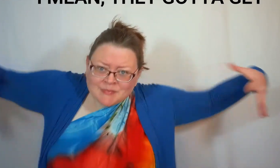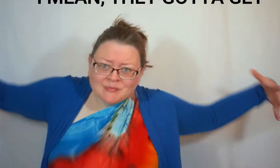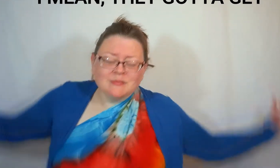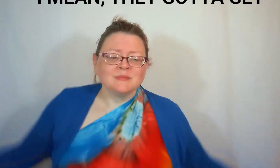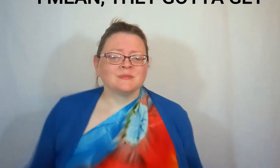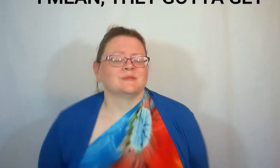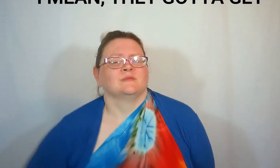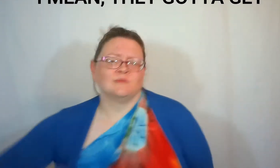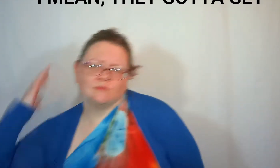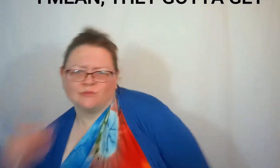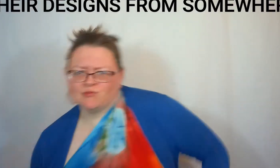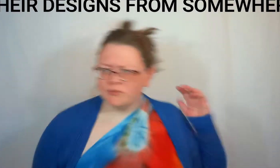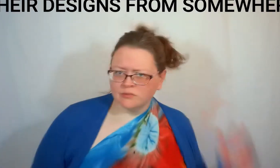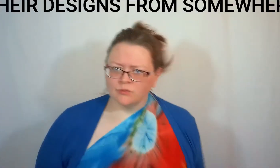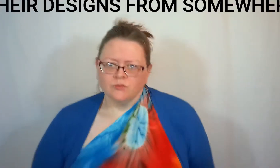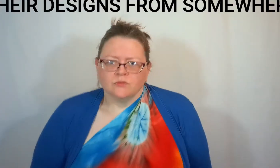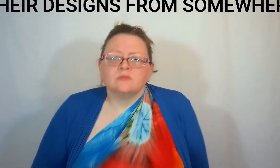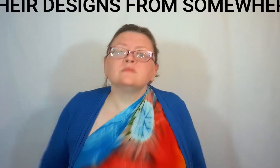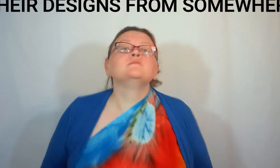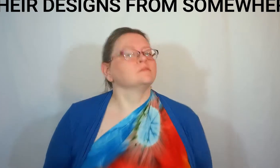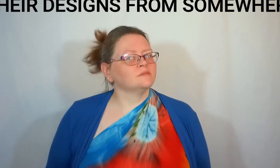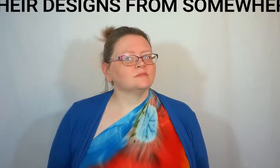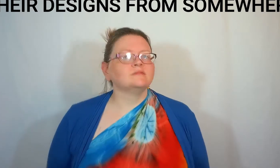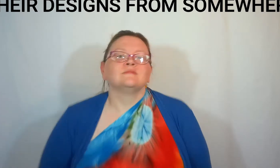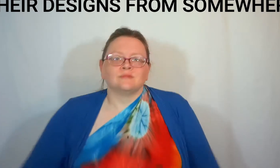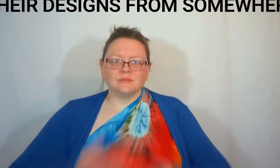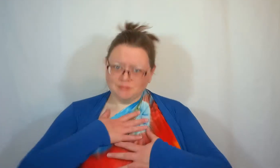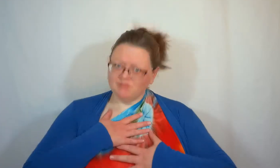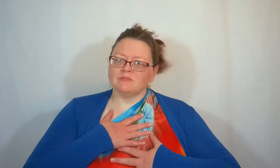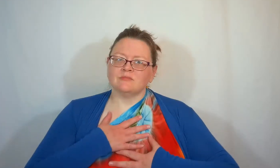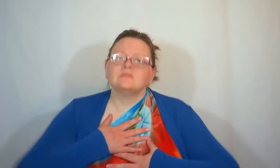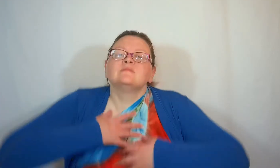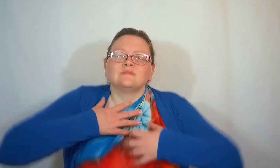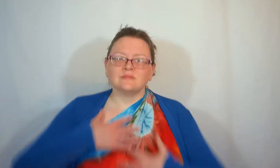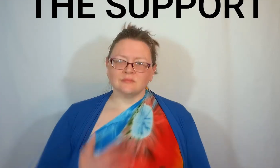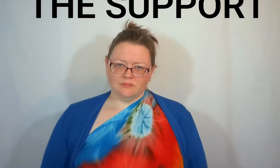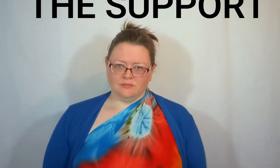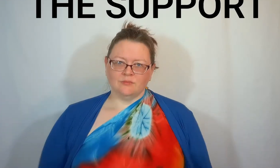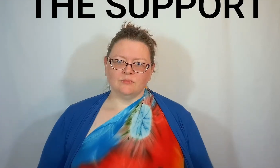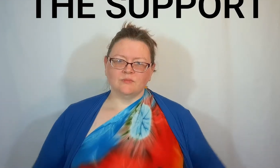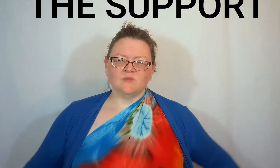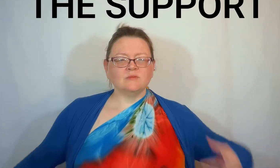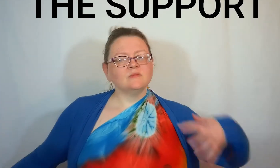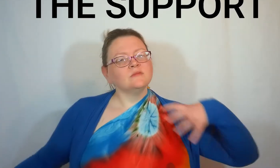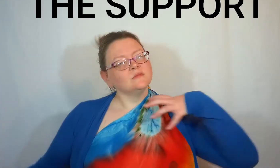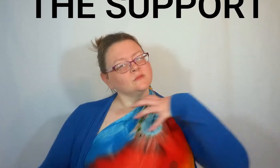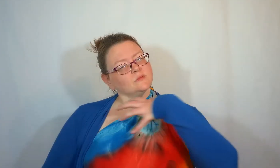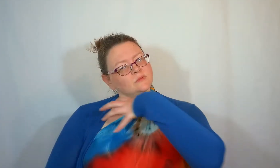Stay unfiltered and loud, you'll be proud of that skin full of scars